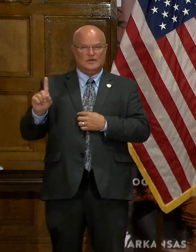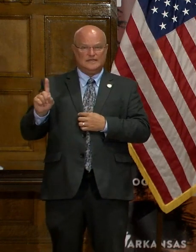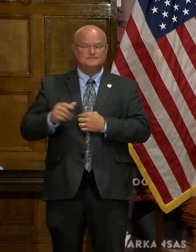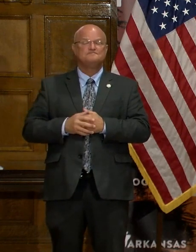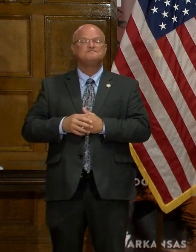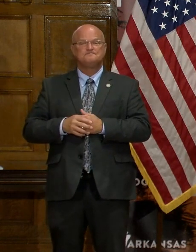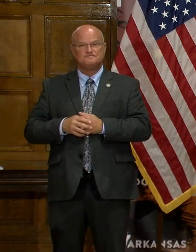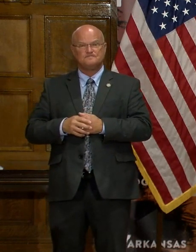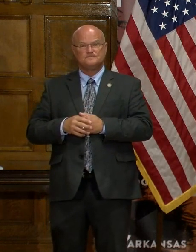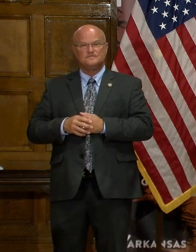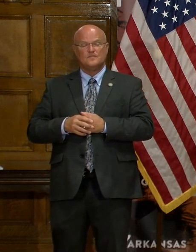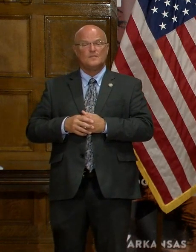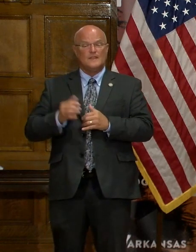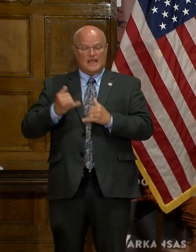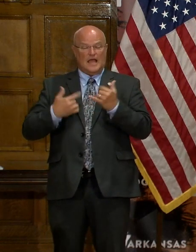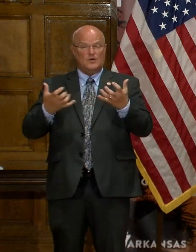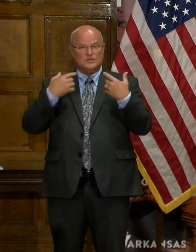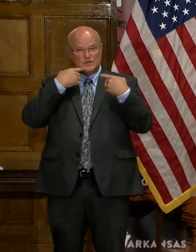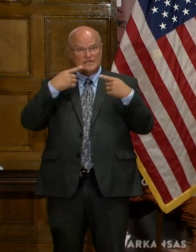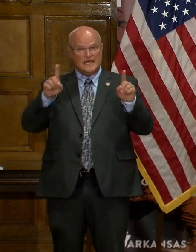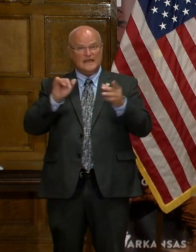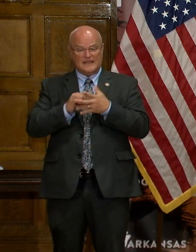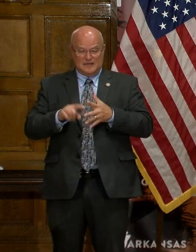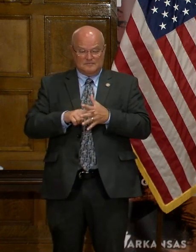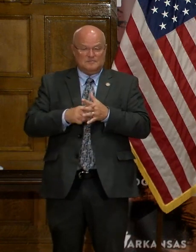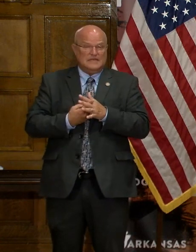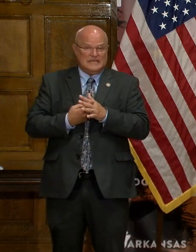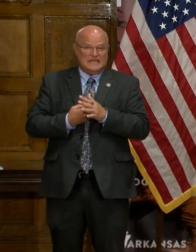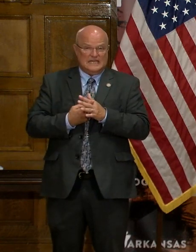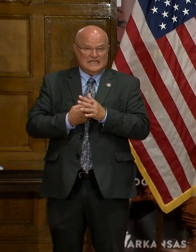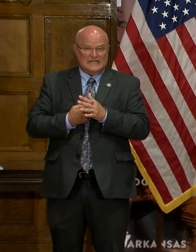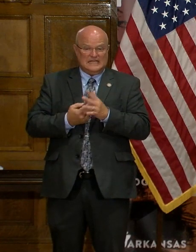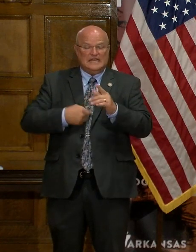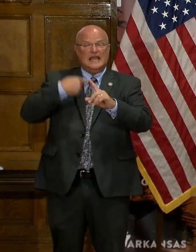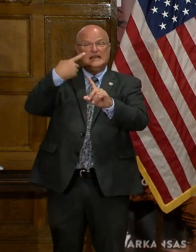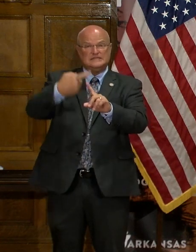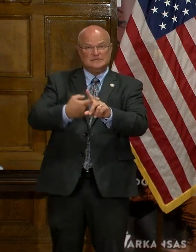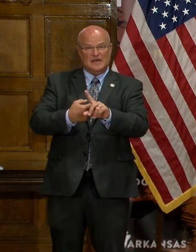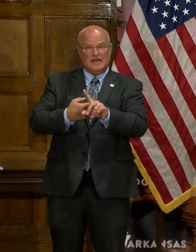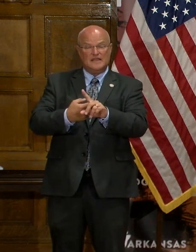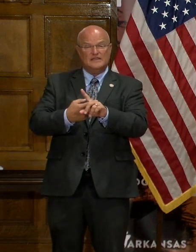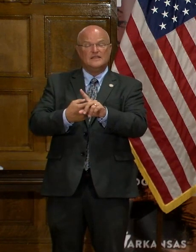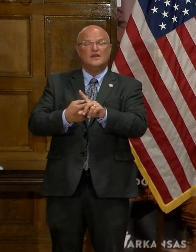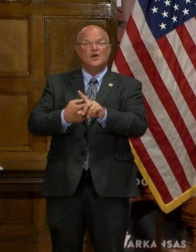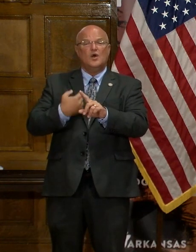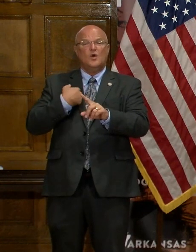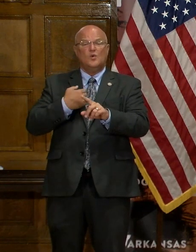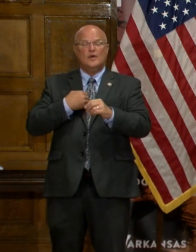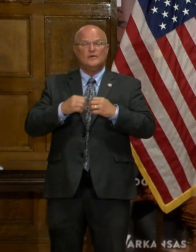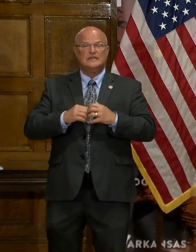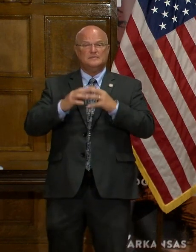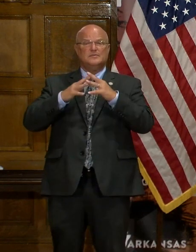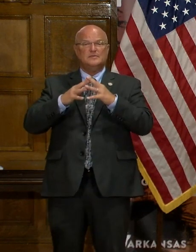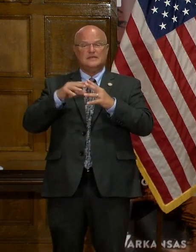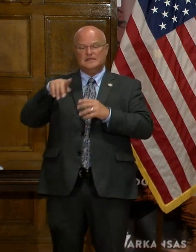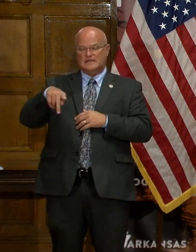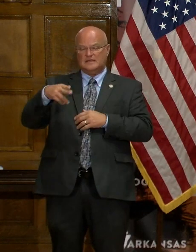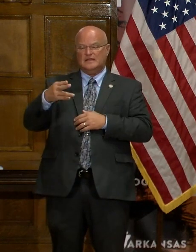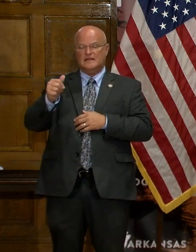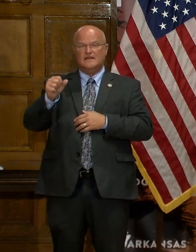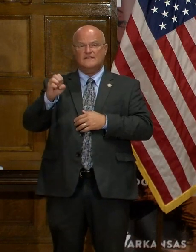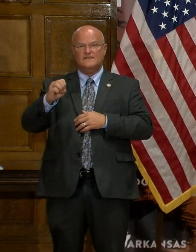Finally, I want to announce that beginning next month, we will implement a phased